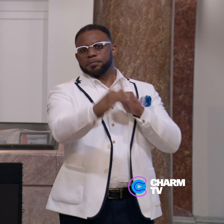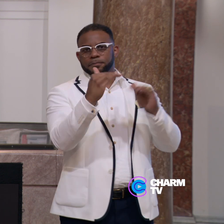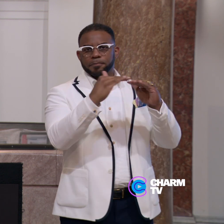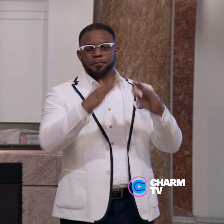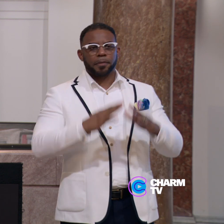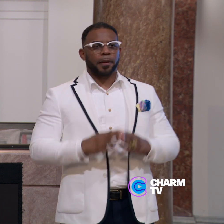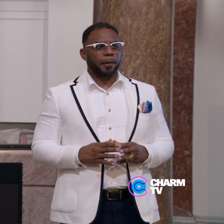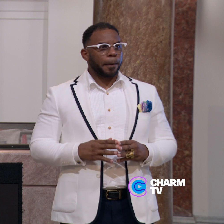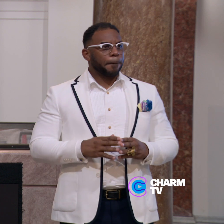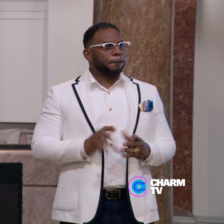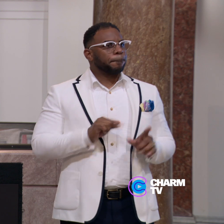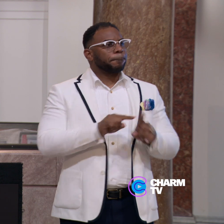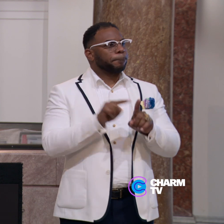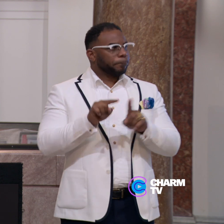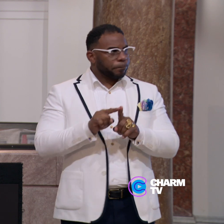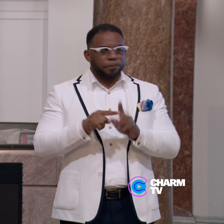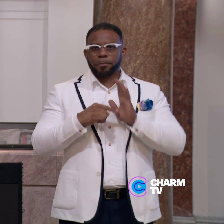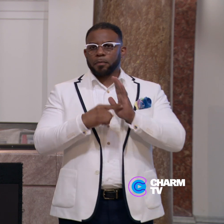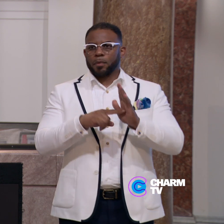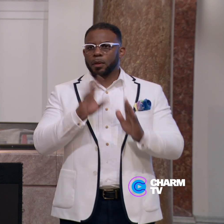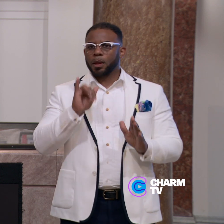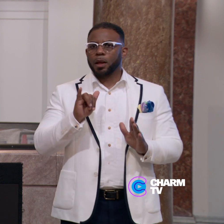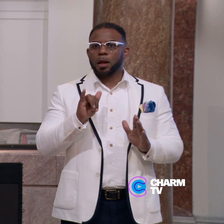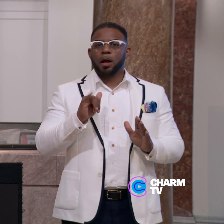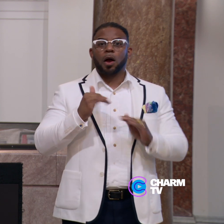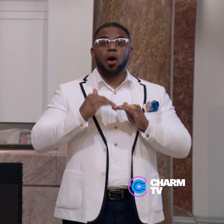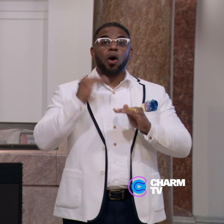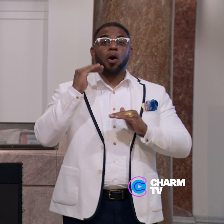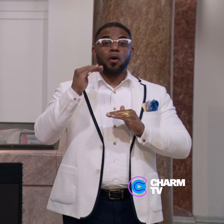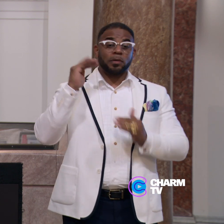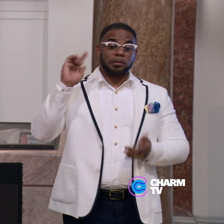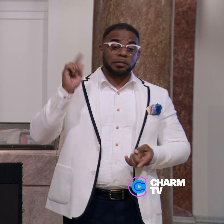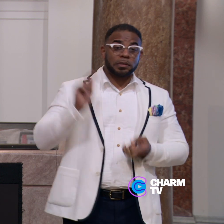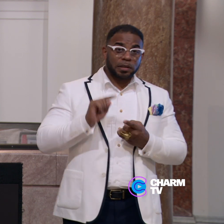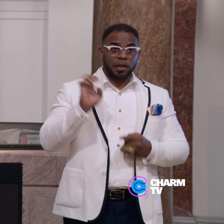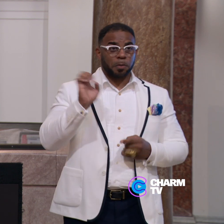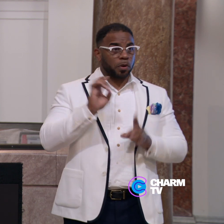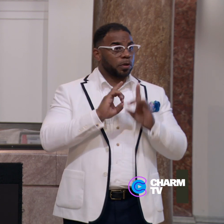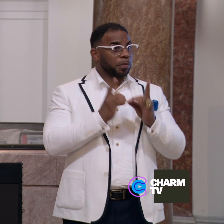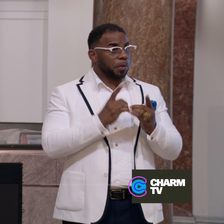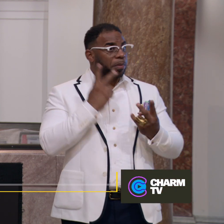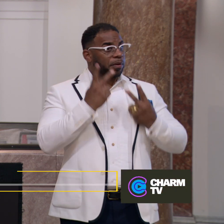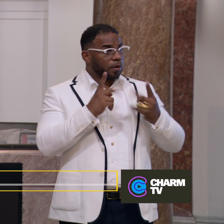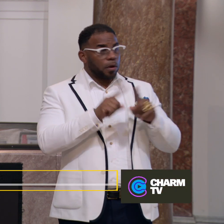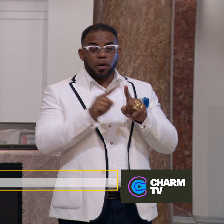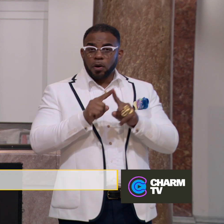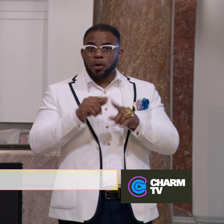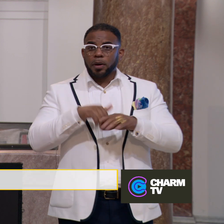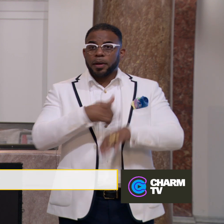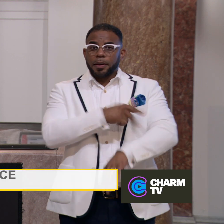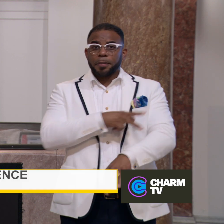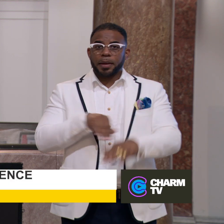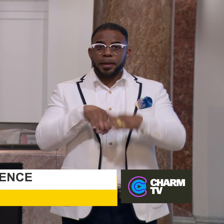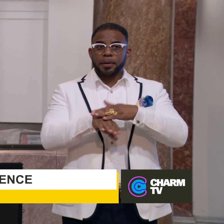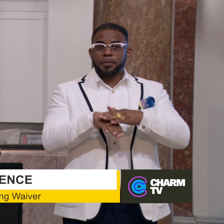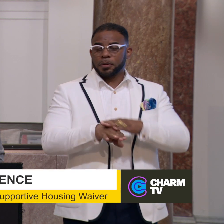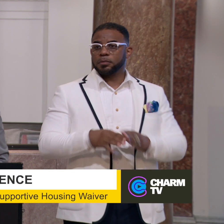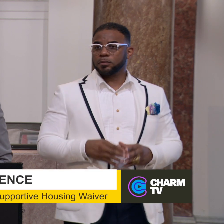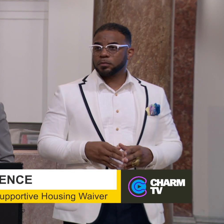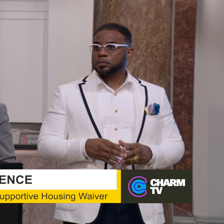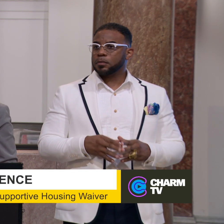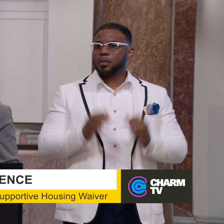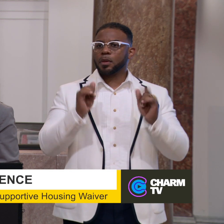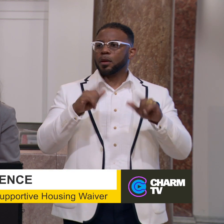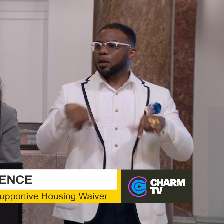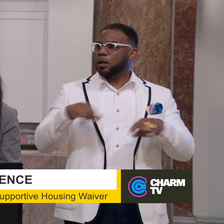housing. What we also showed was that there was an overall decline in emergency department visits as well as inpatient admissions. And